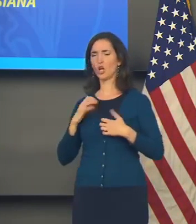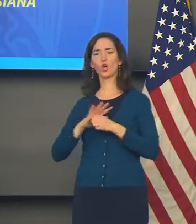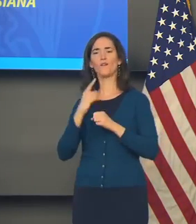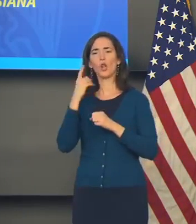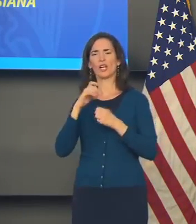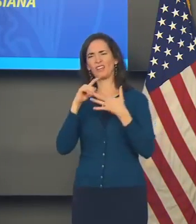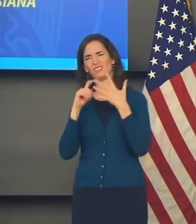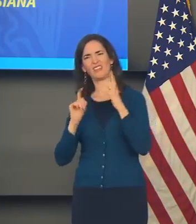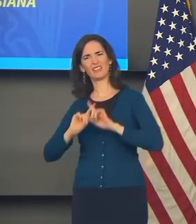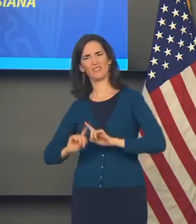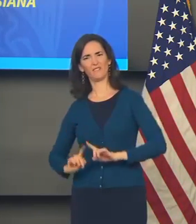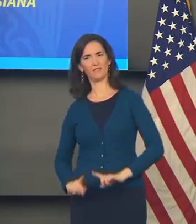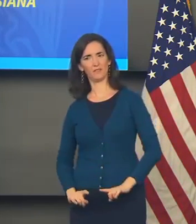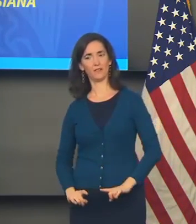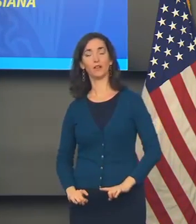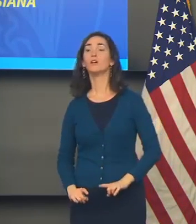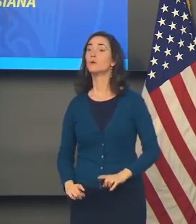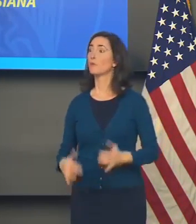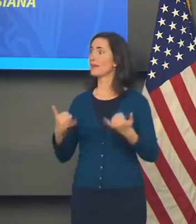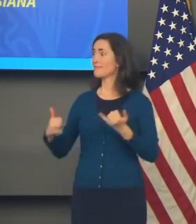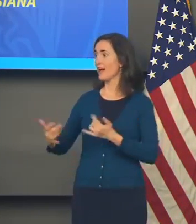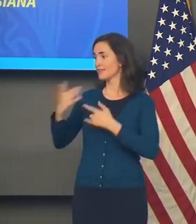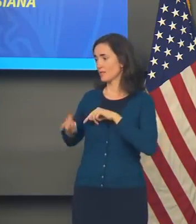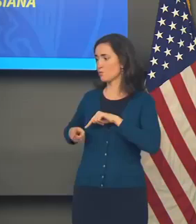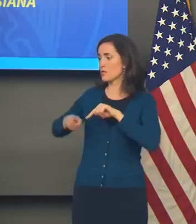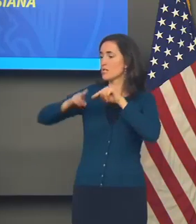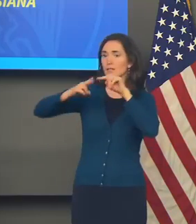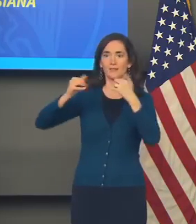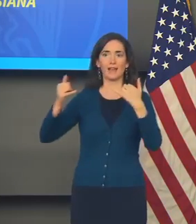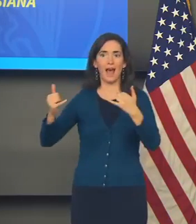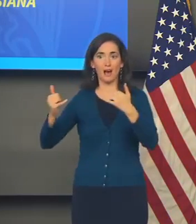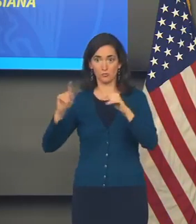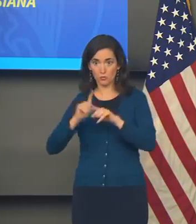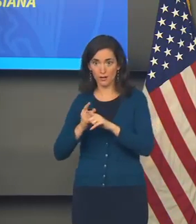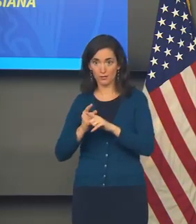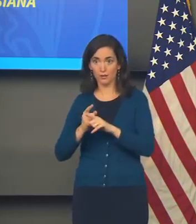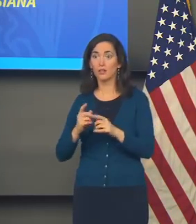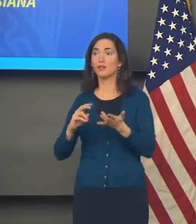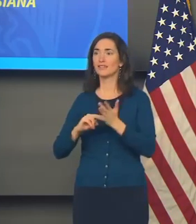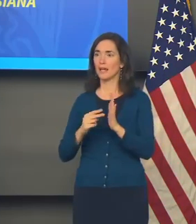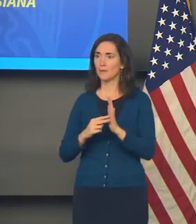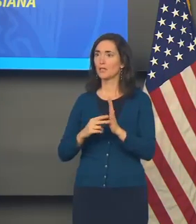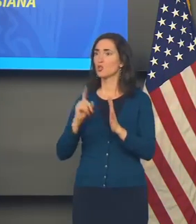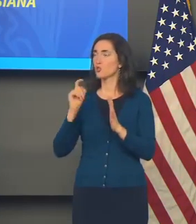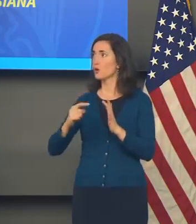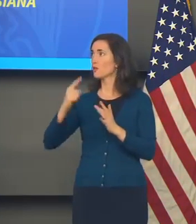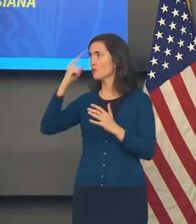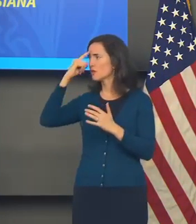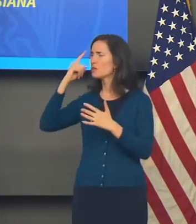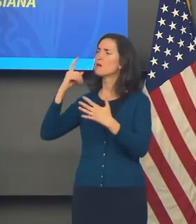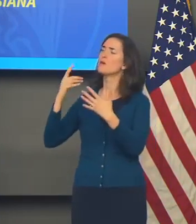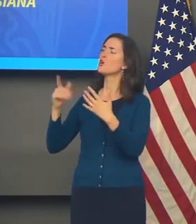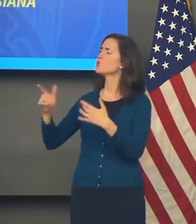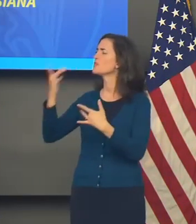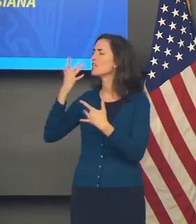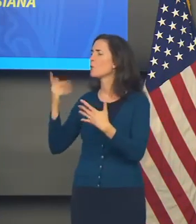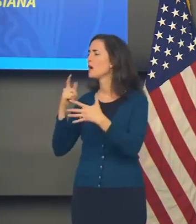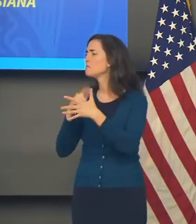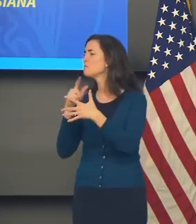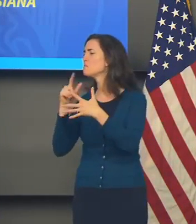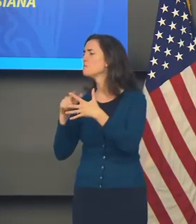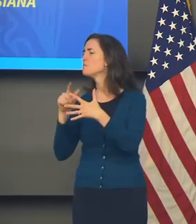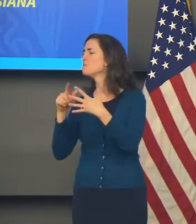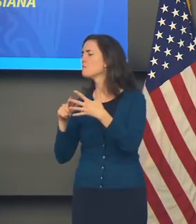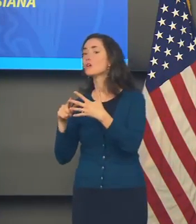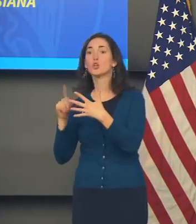one, two and three on your list when you have any type of symptoms in terms of consideration. The classic symptoms of